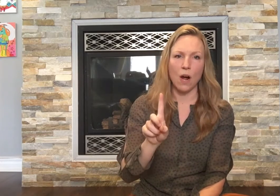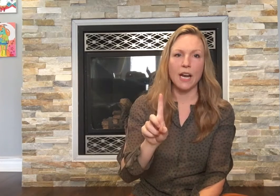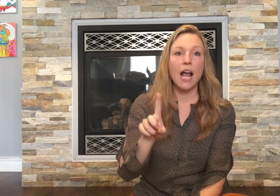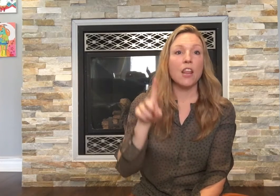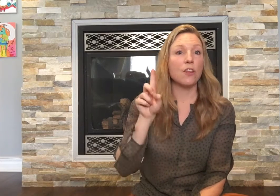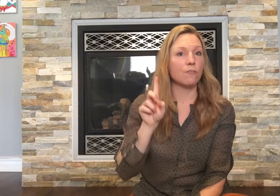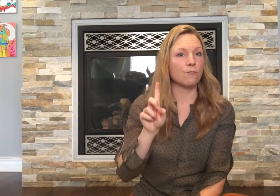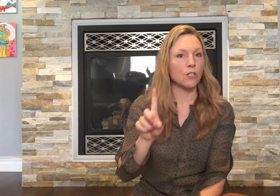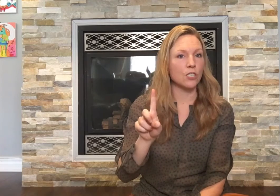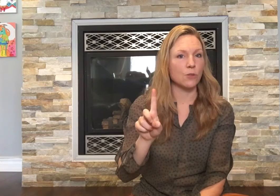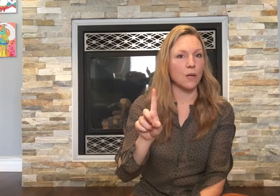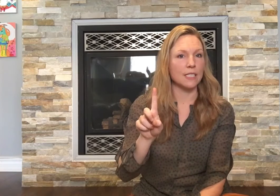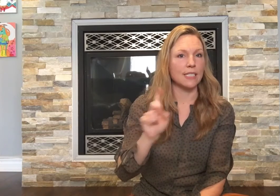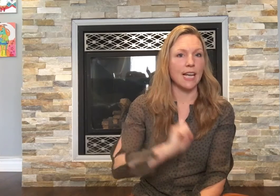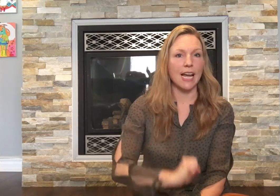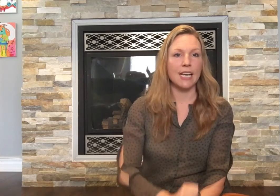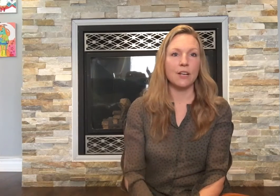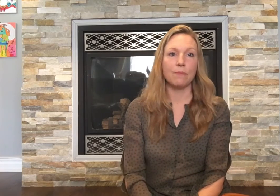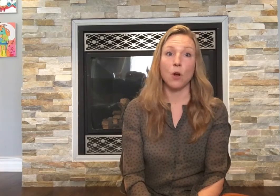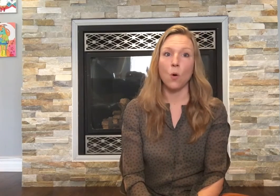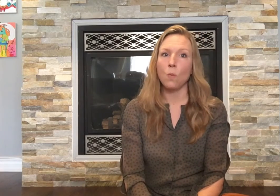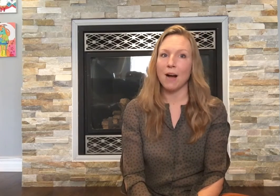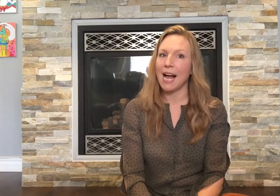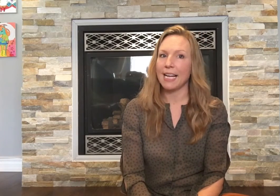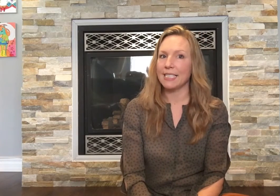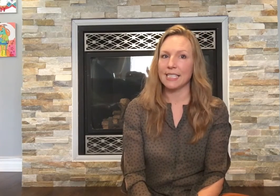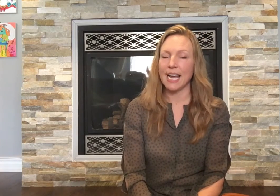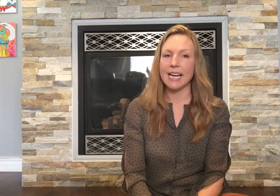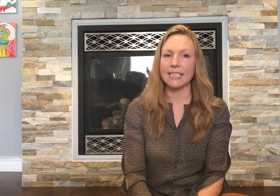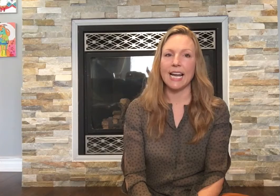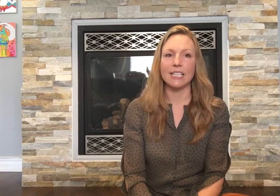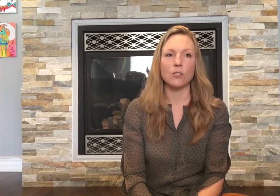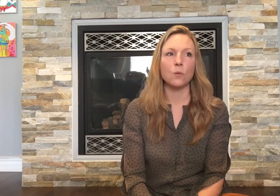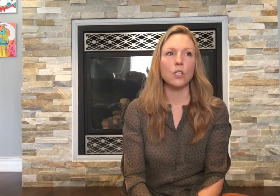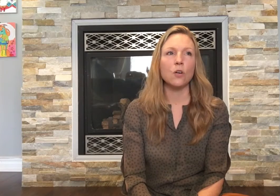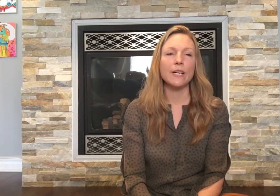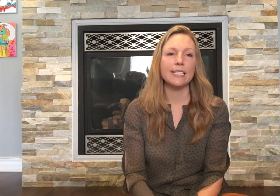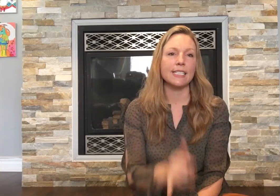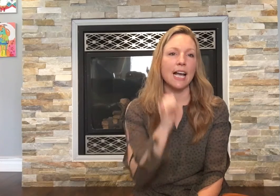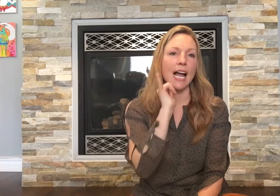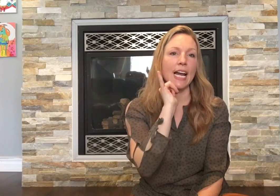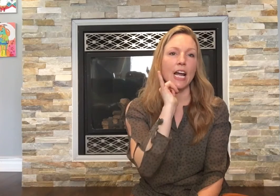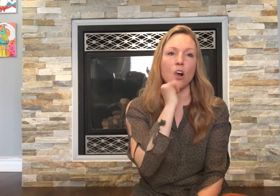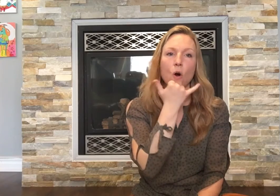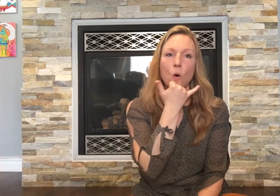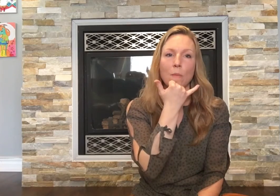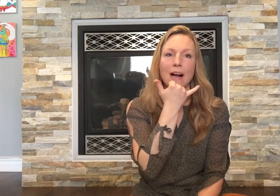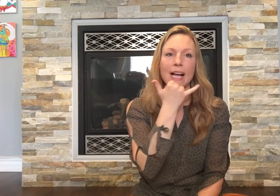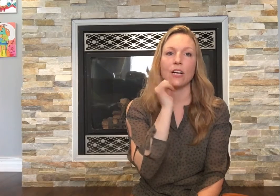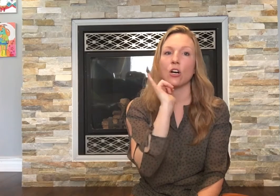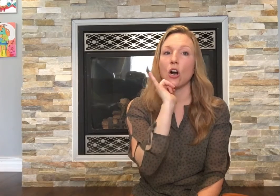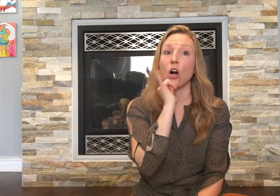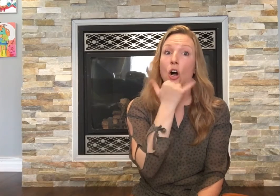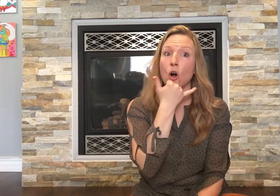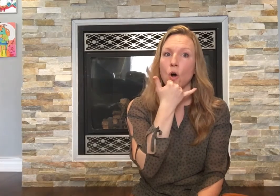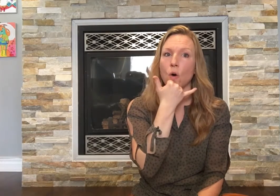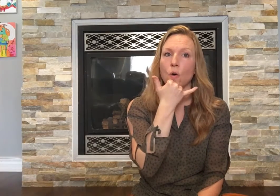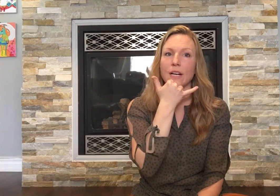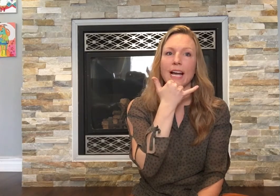one the first one said oh my it's getting late. So we're going to sign oh my or oh okay